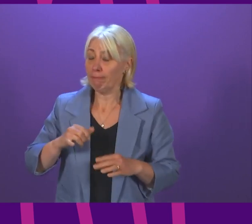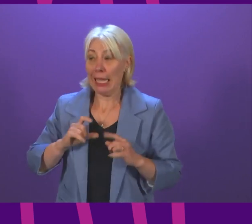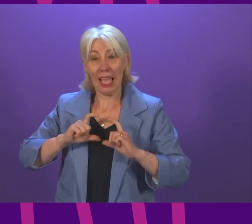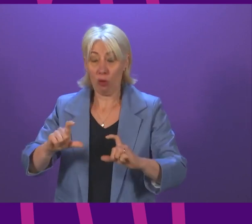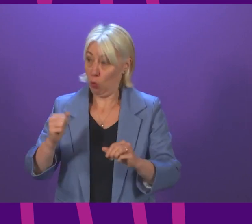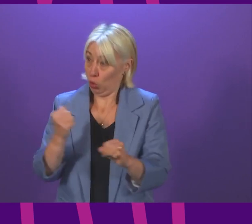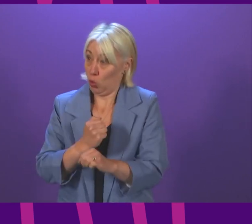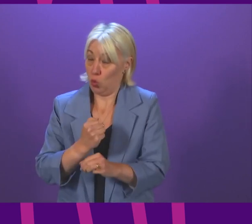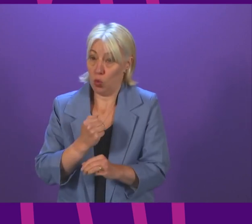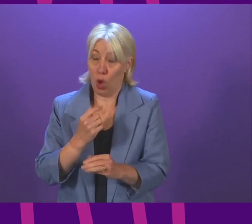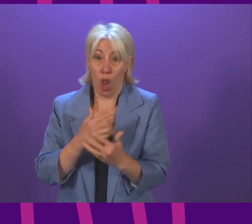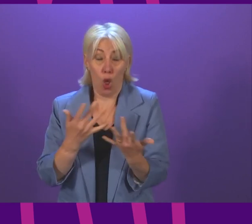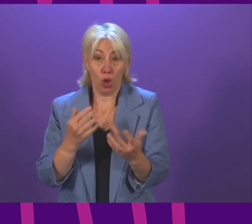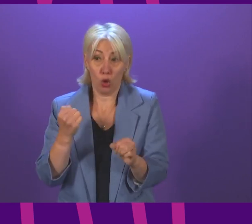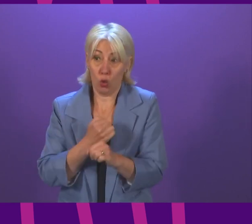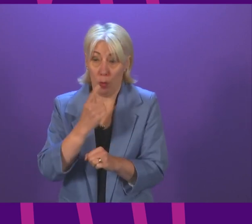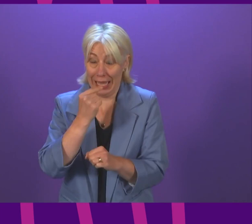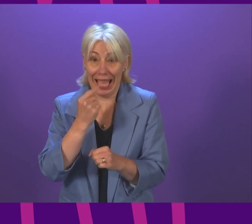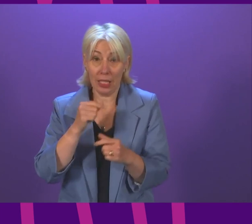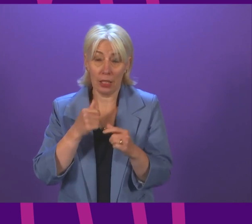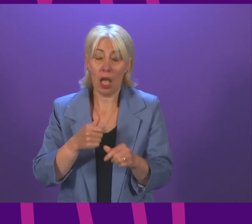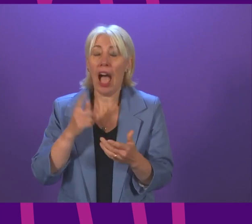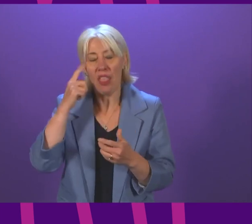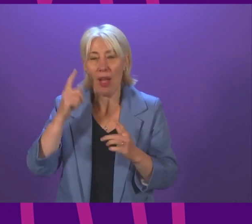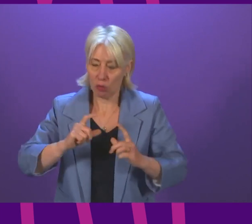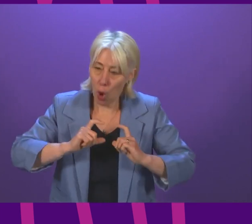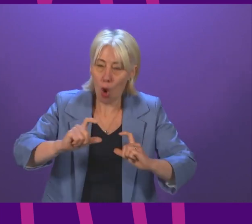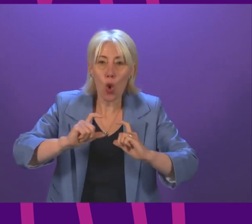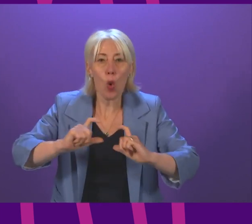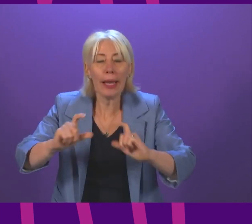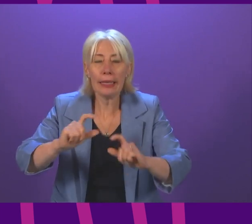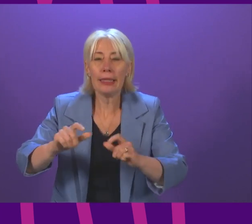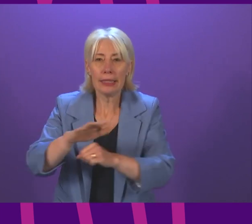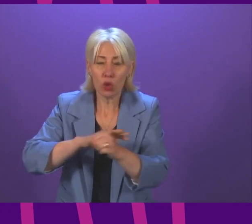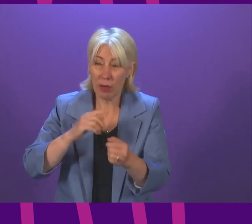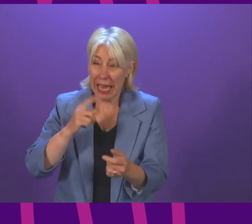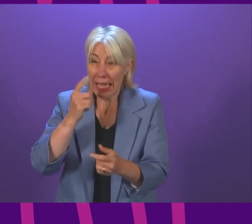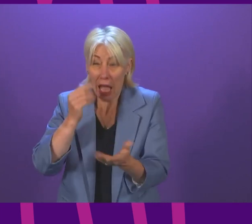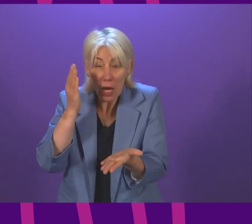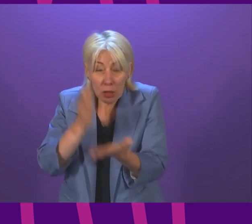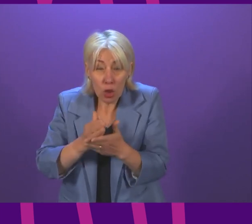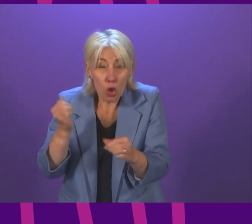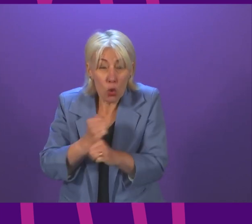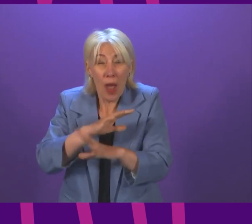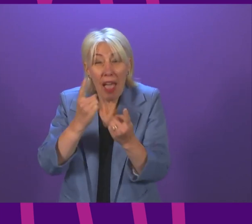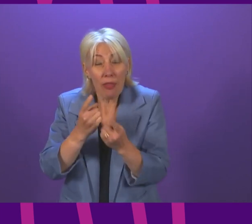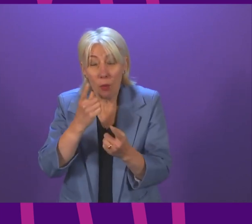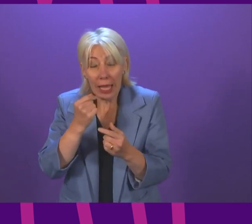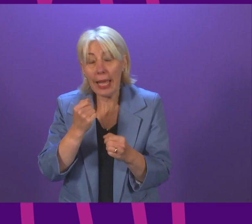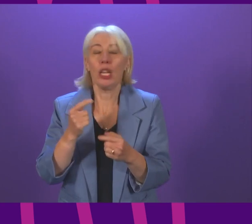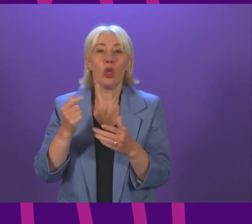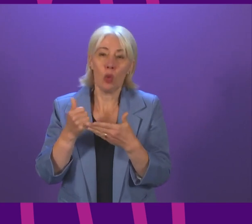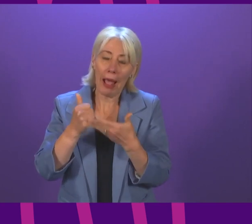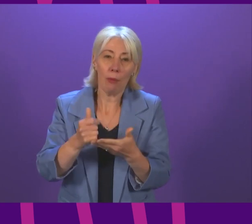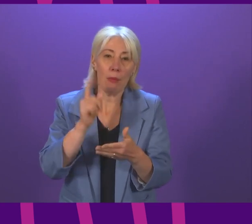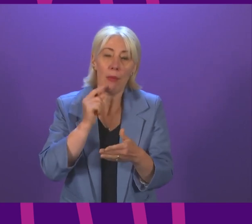it is a fair question about the need for us to look on an ongoing basis at whether we are doing all that we reasonably can to help low-income families to help